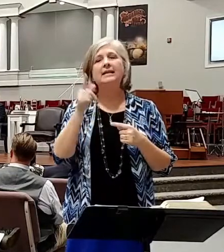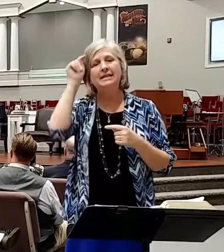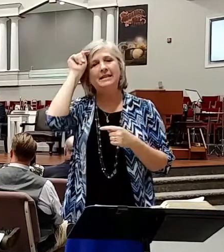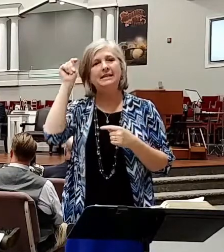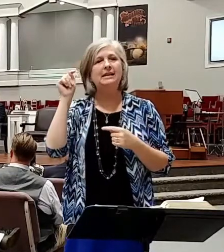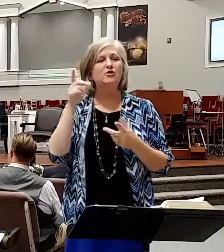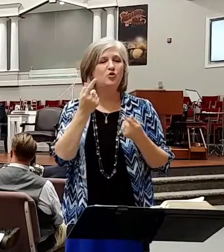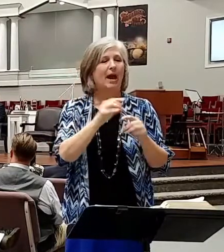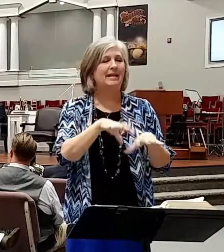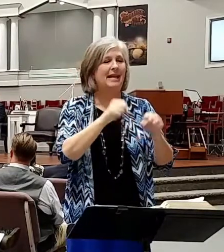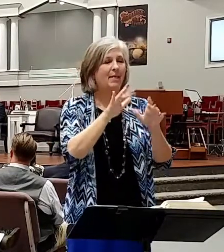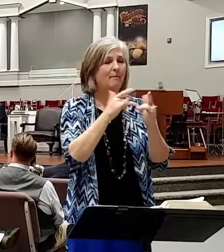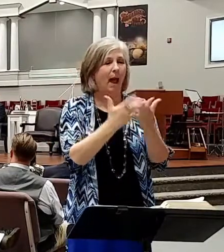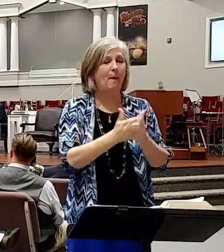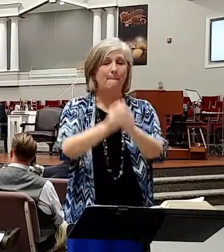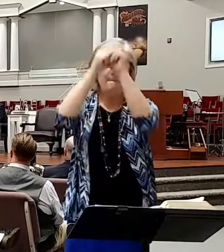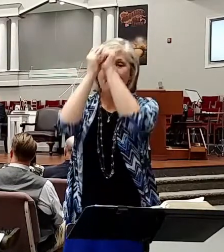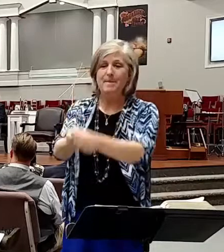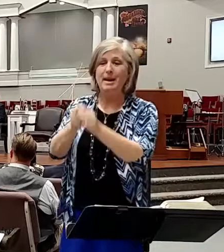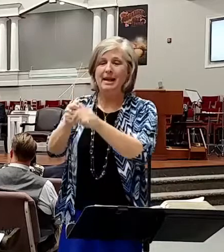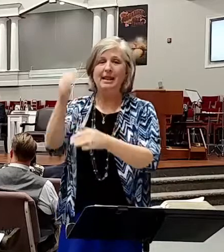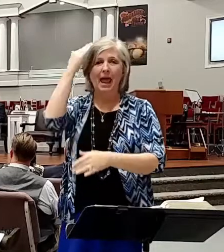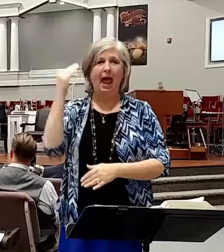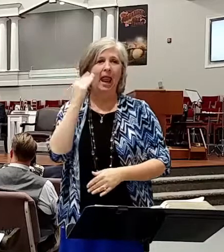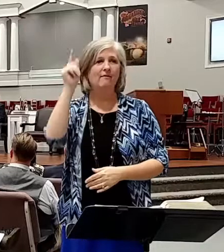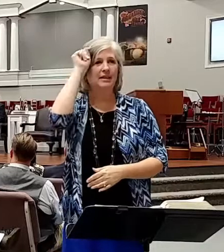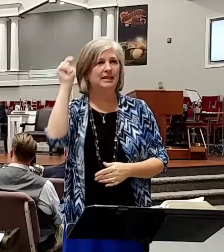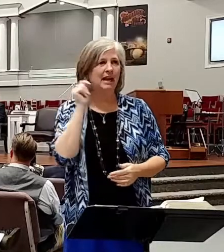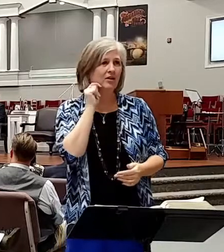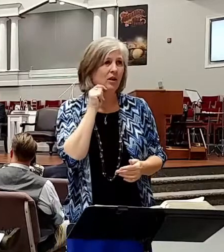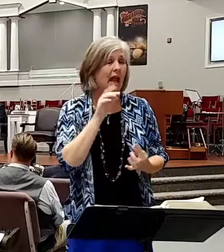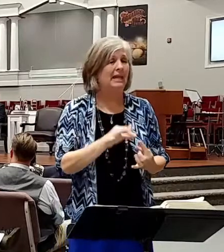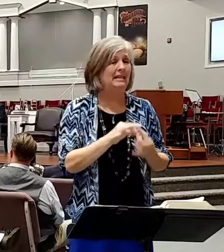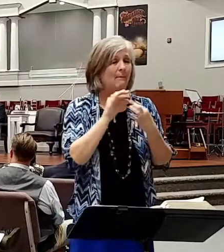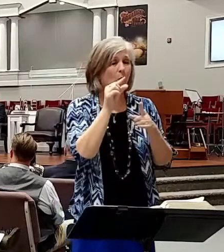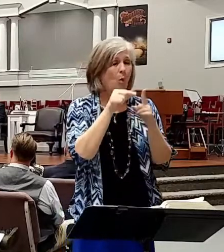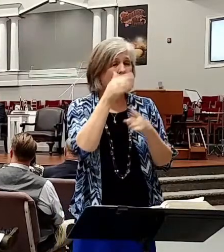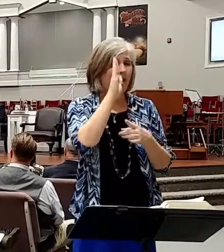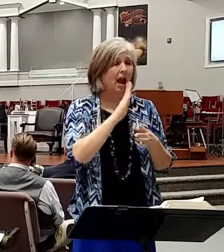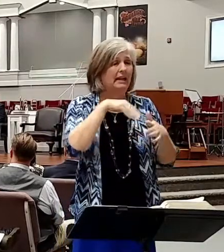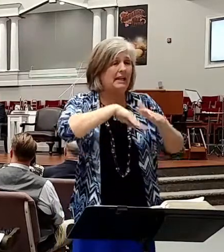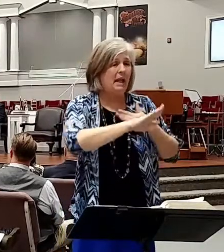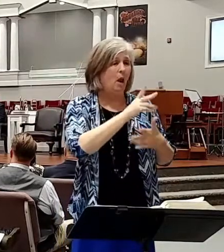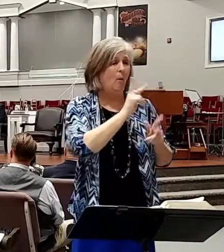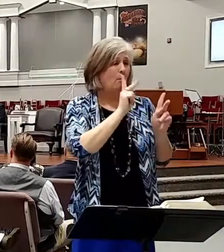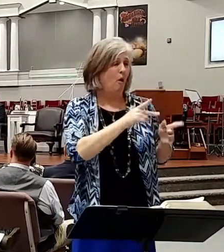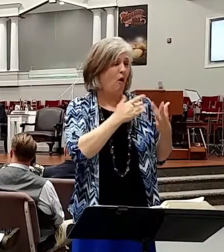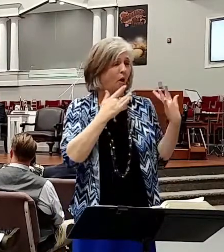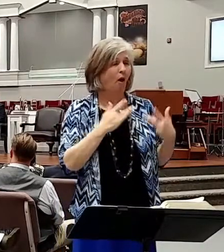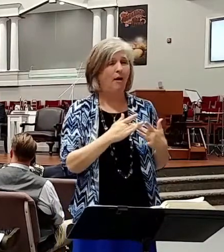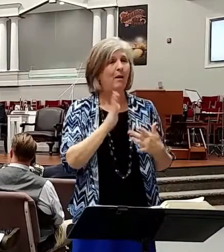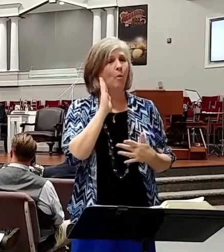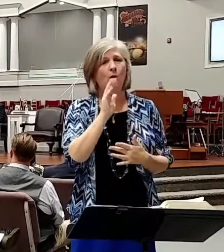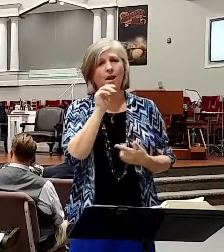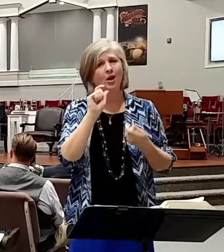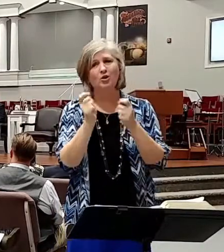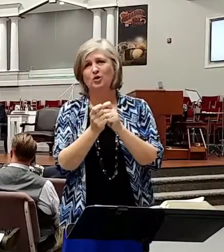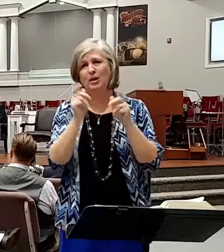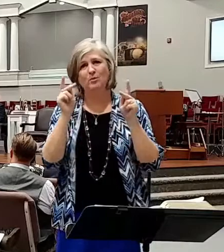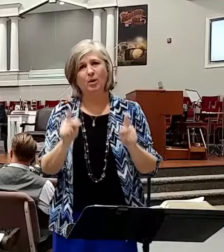into the head. I say to you tonight, unless the Word of God gets in somebody's heart, it ain't going to do no changing. God's Word's got to get in our heart. And